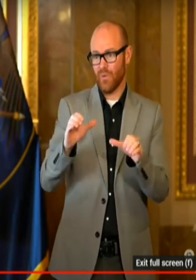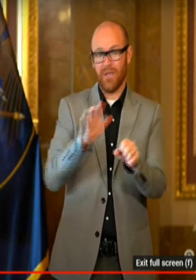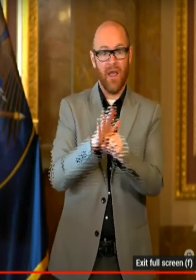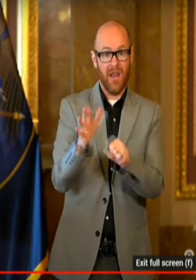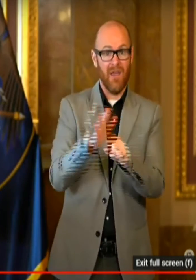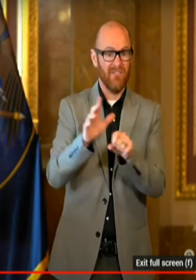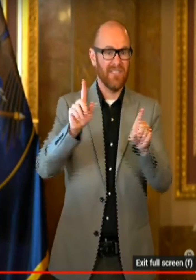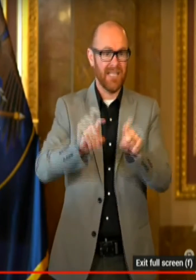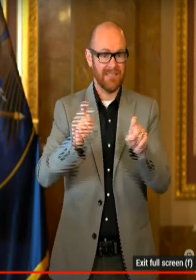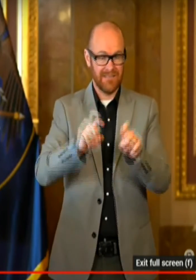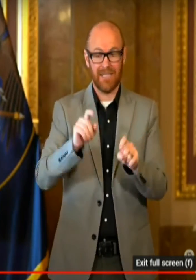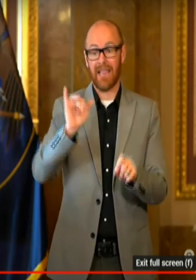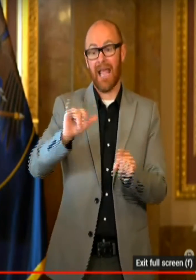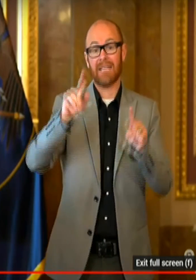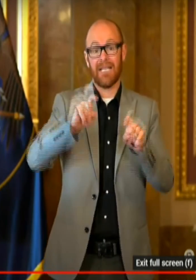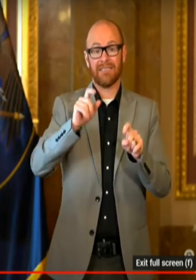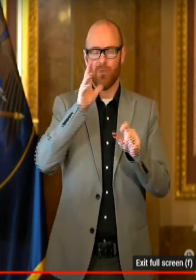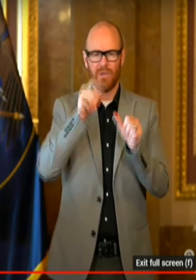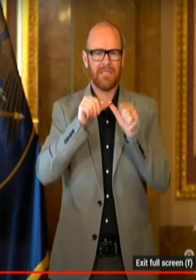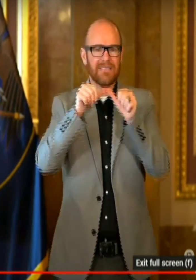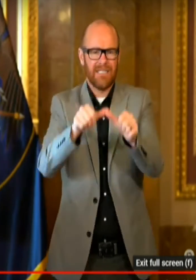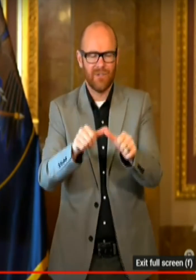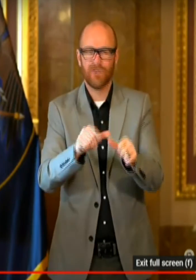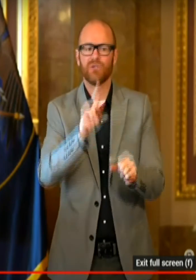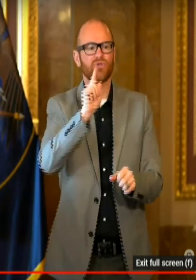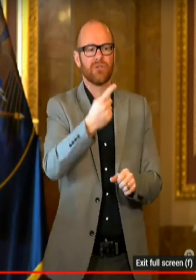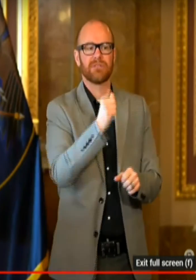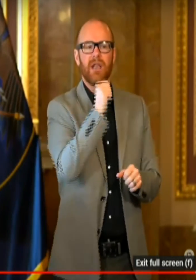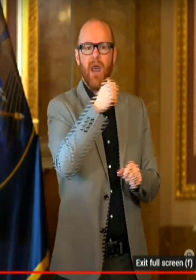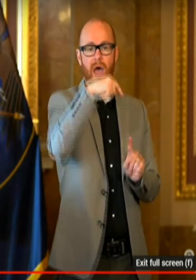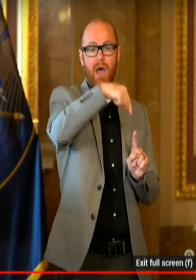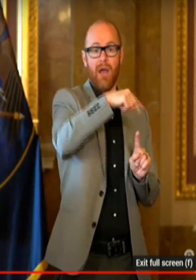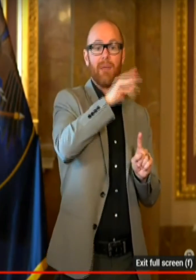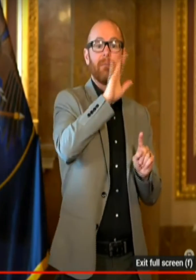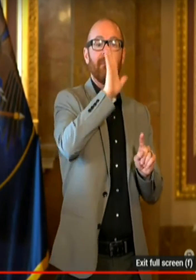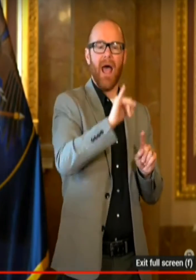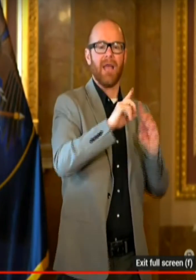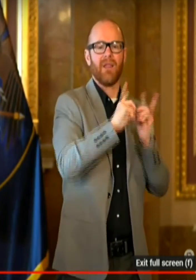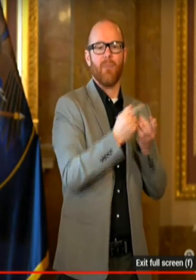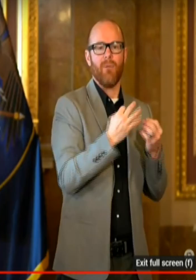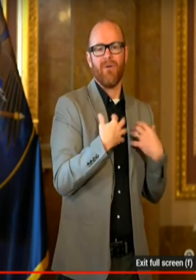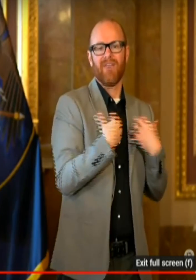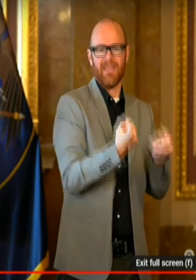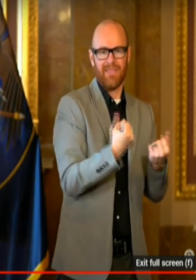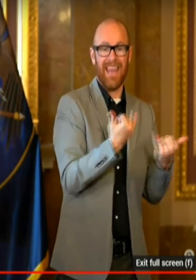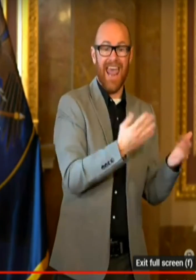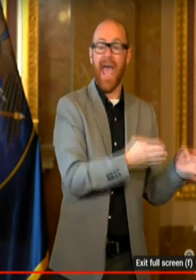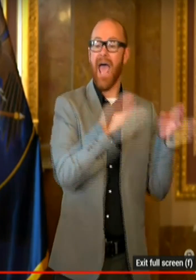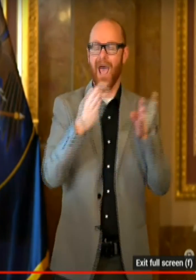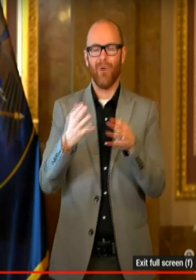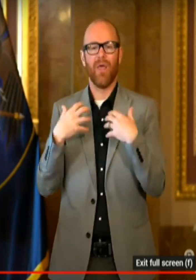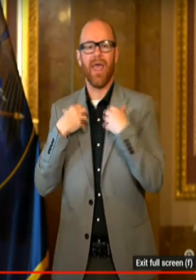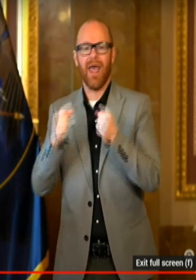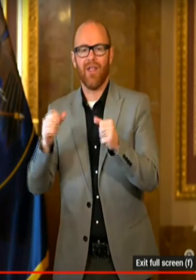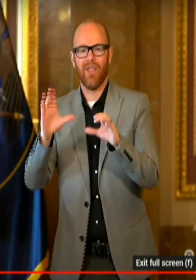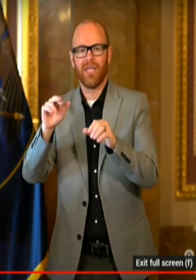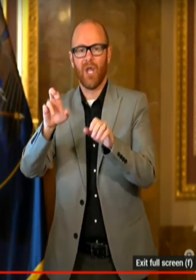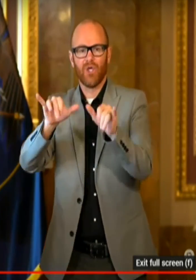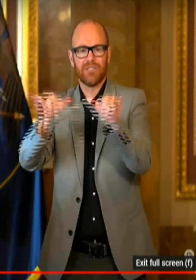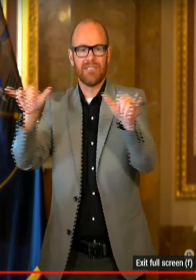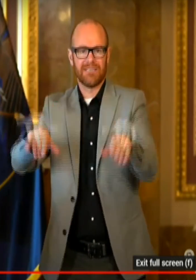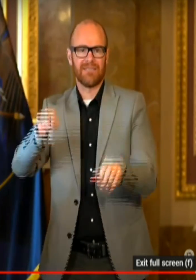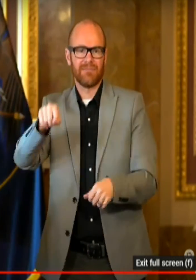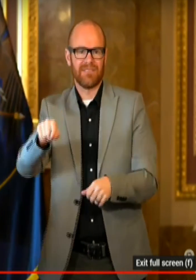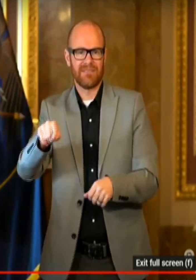that testing will continue. It just won't be the state providing that testing. So that testing will continue and it will be reported. And so we